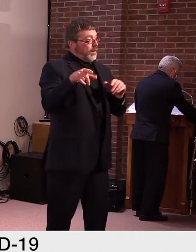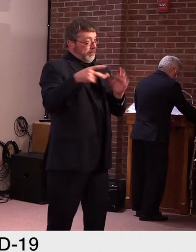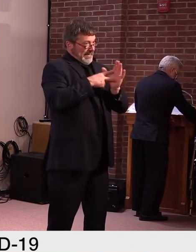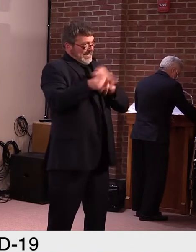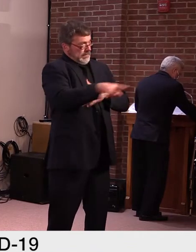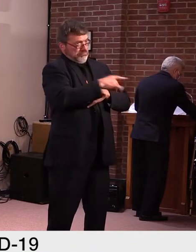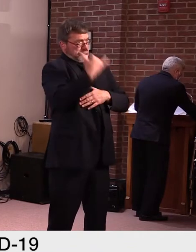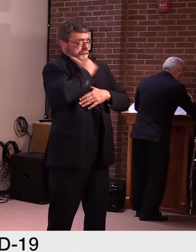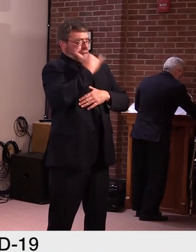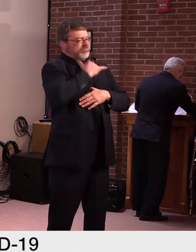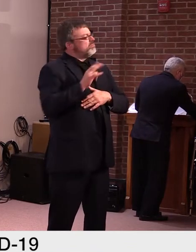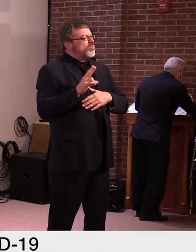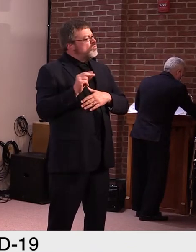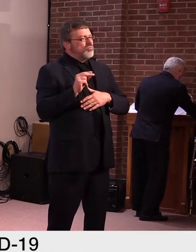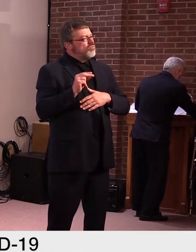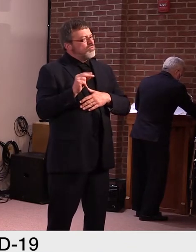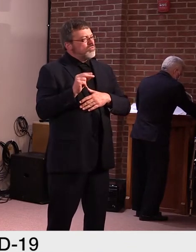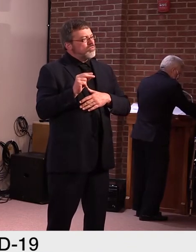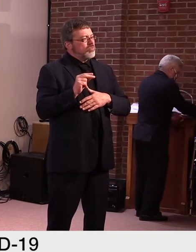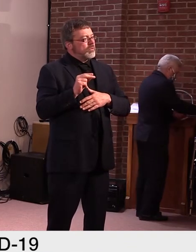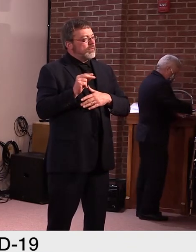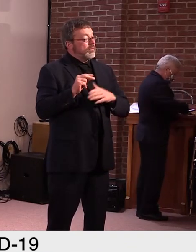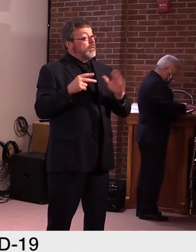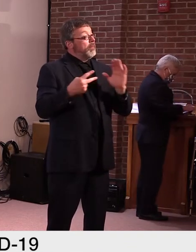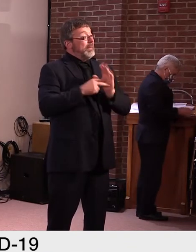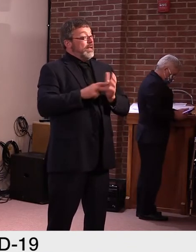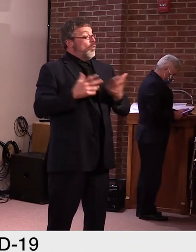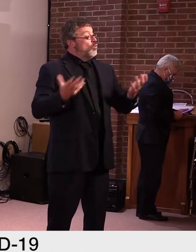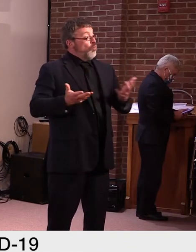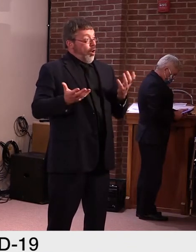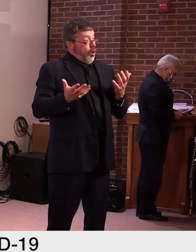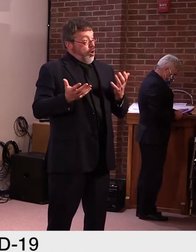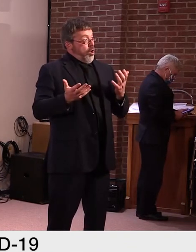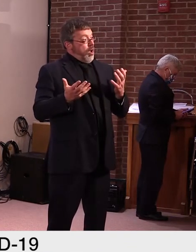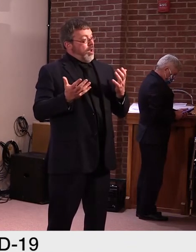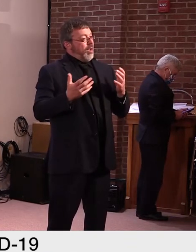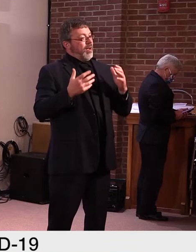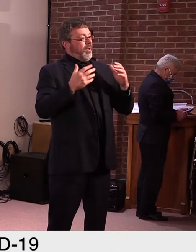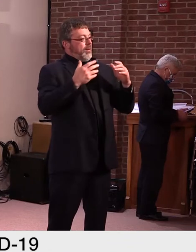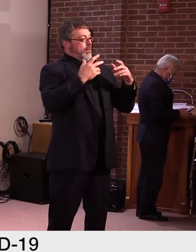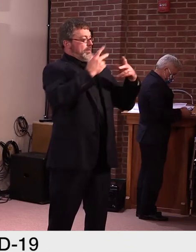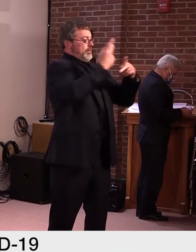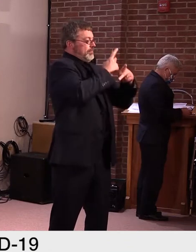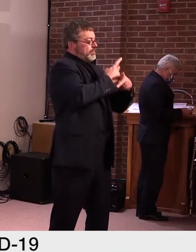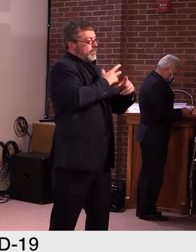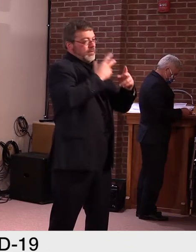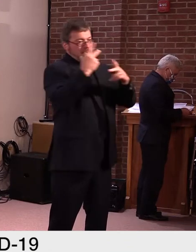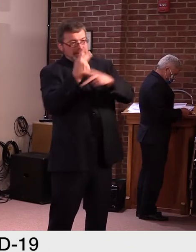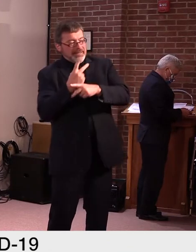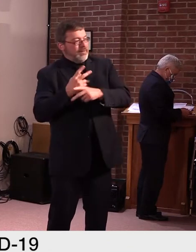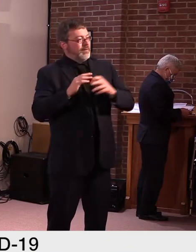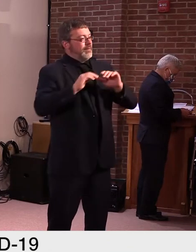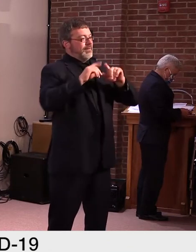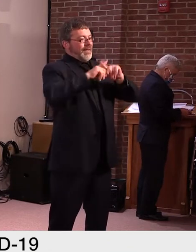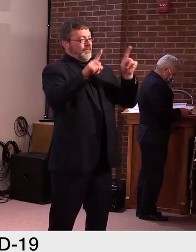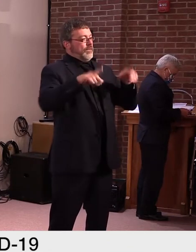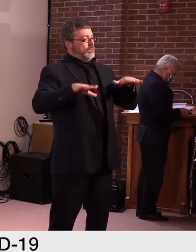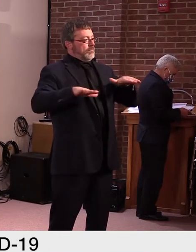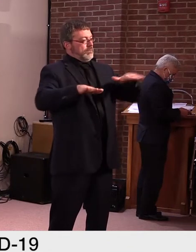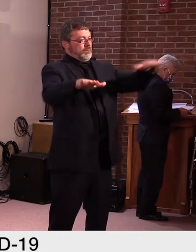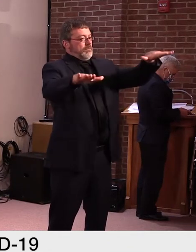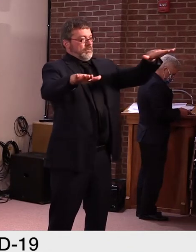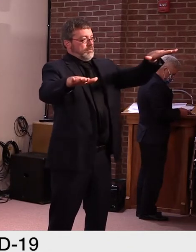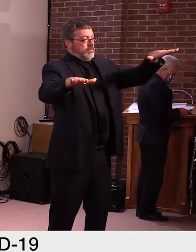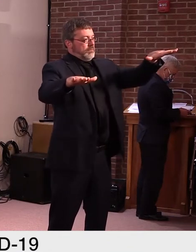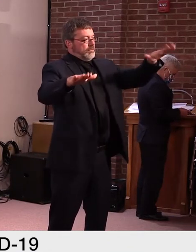um, one, uh, number being calculated is not truly representative of the, the